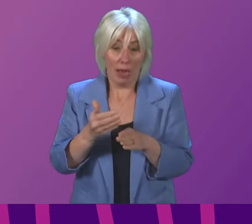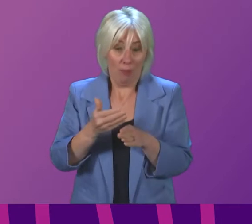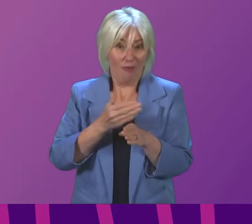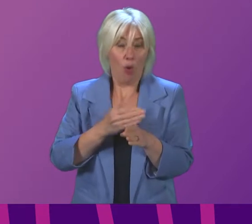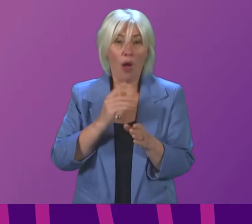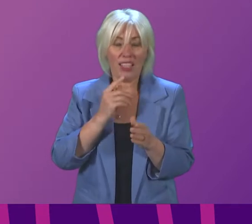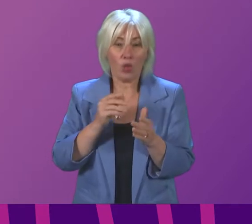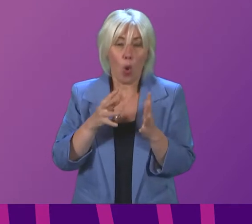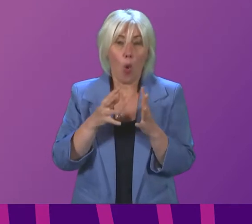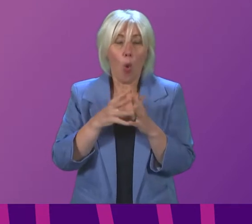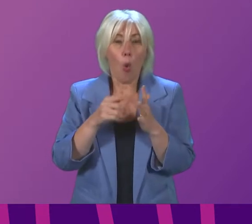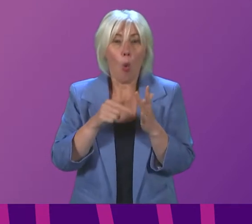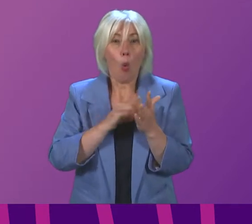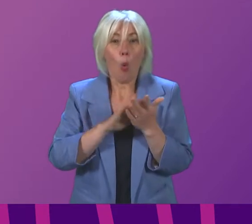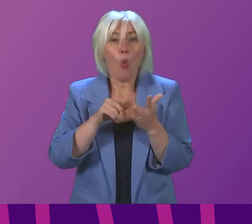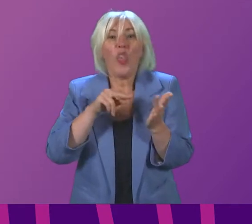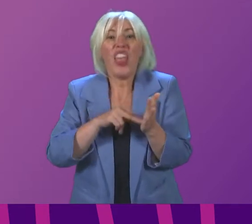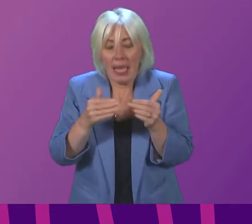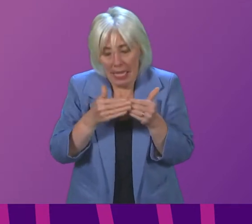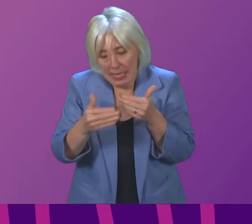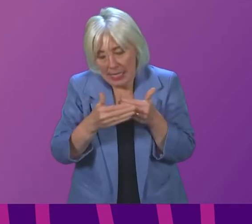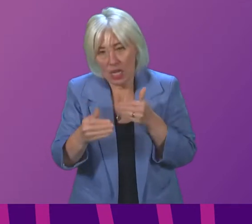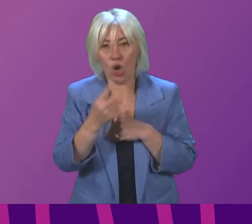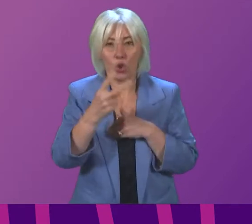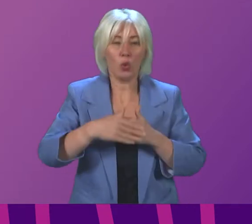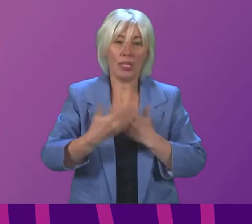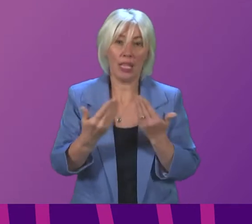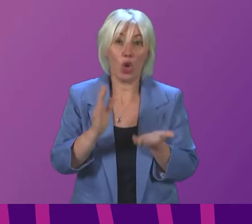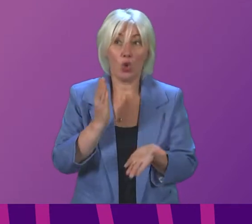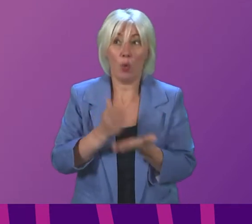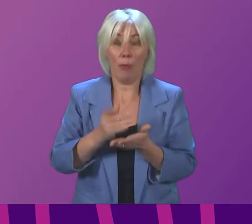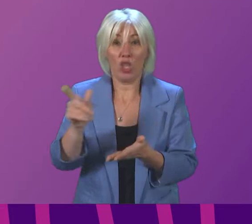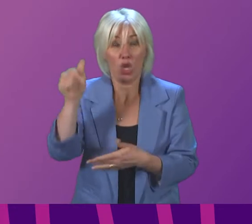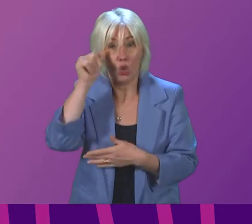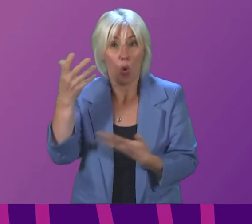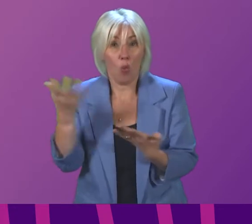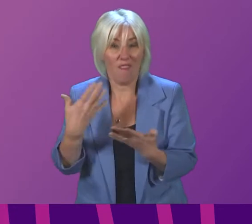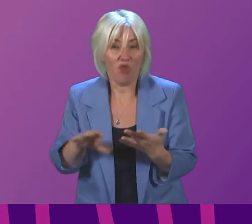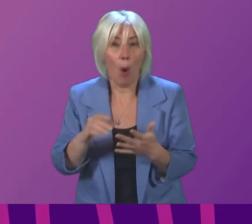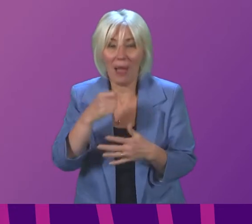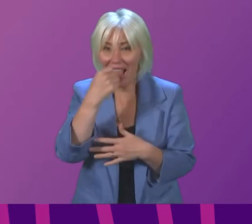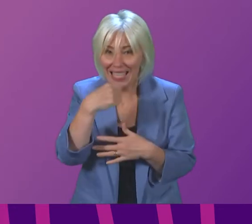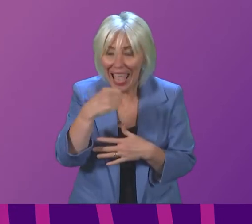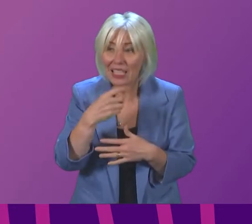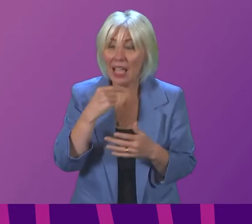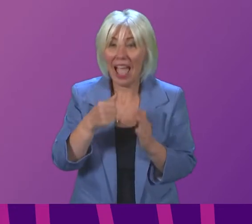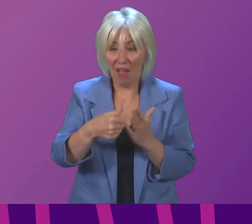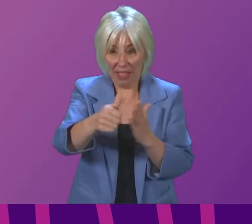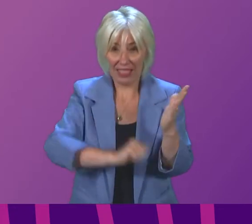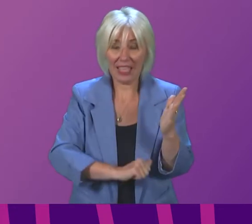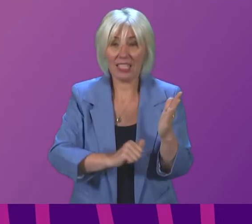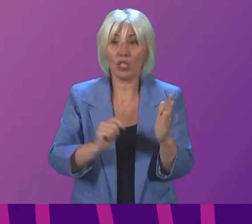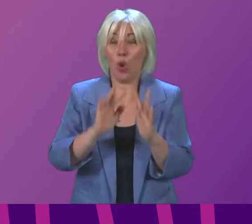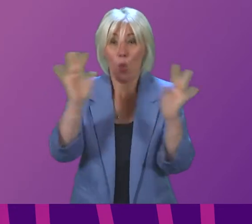Emma Harper has set out so they should make sure that they know how they will get their tests a list of testing providers is available on the